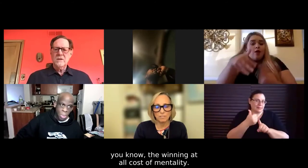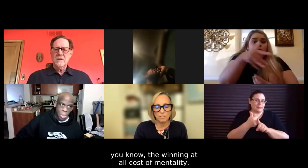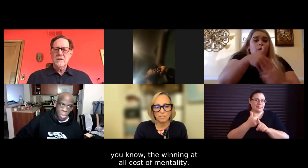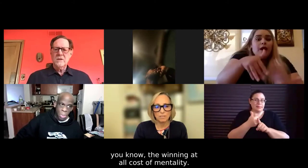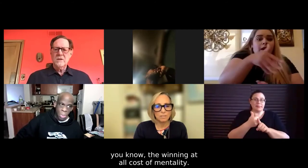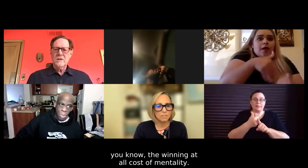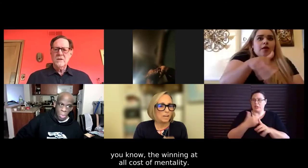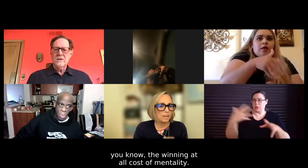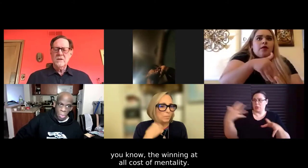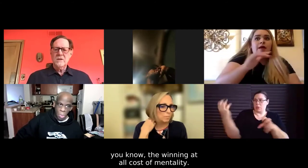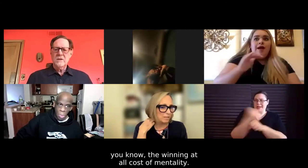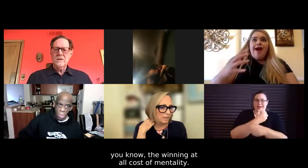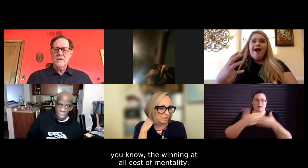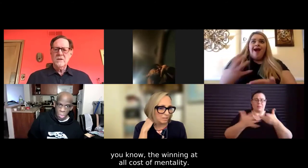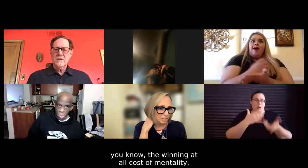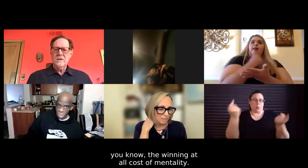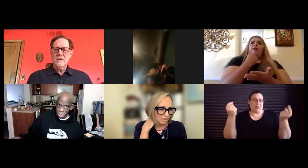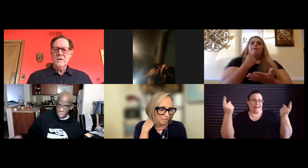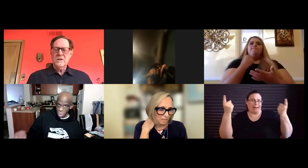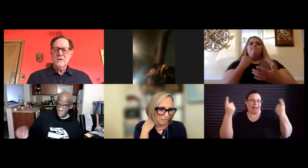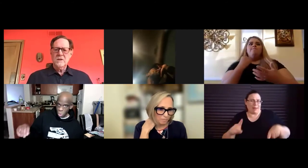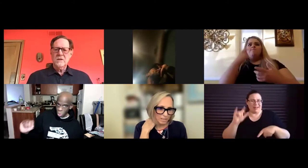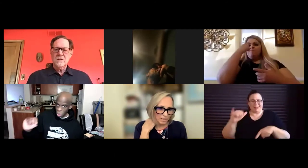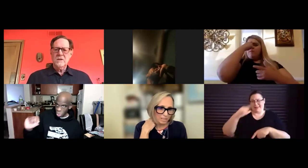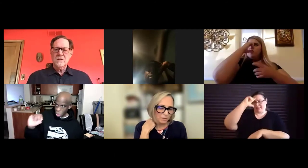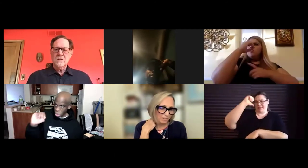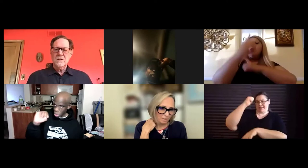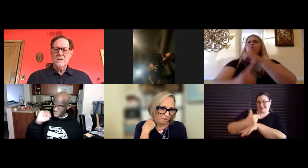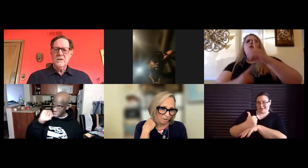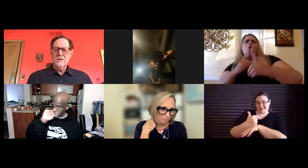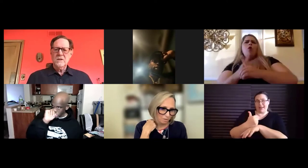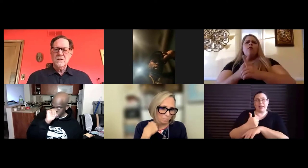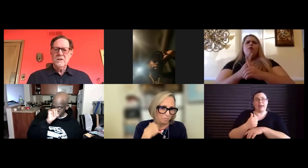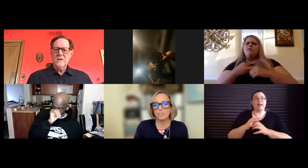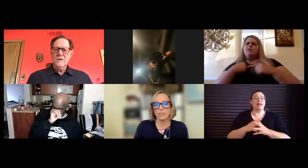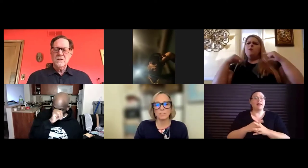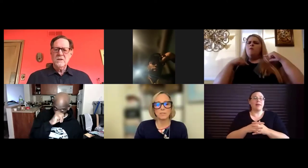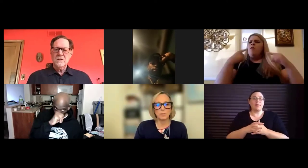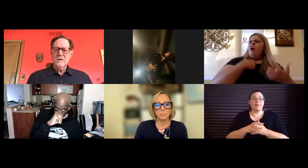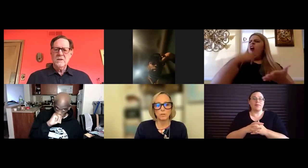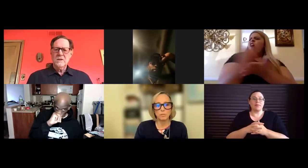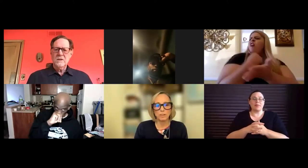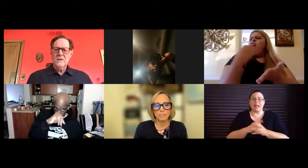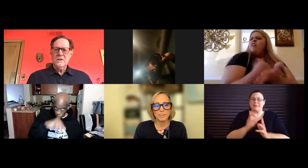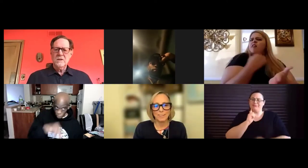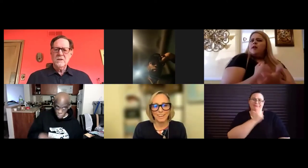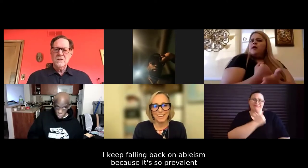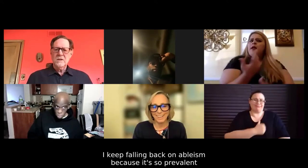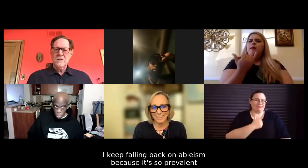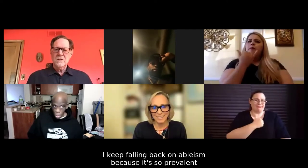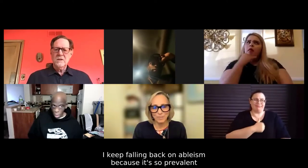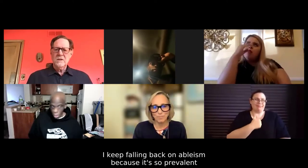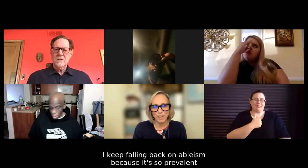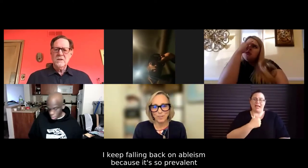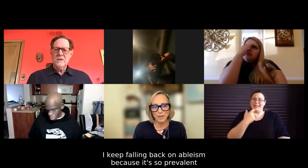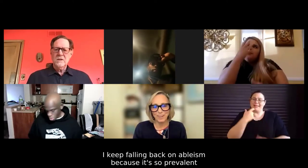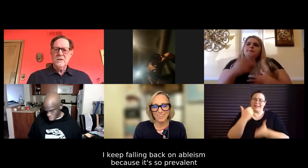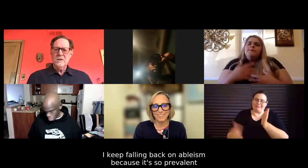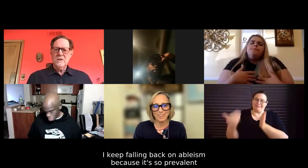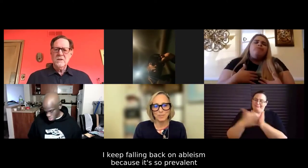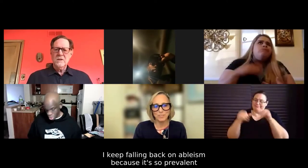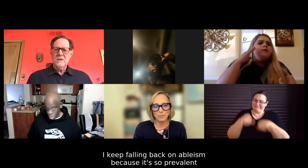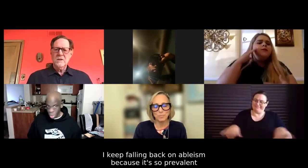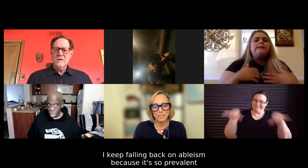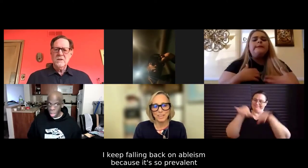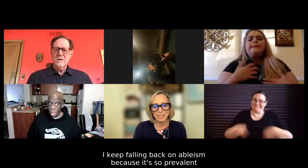costs type of mentality. And I keep, I apologize, I'm like a broken record. I keep falling back